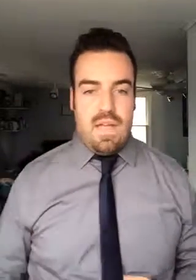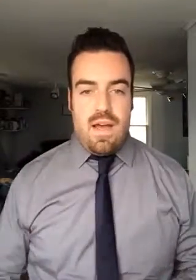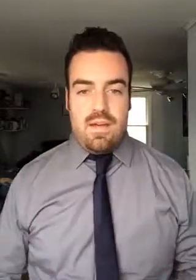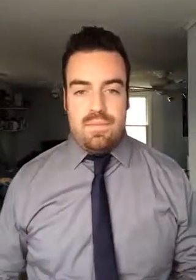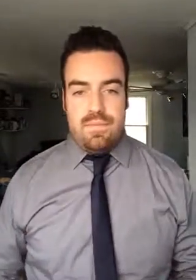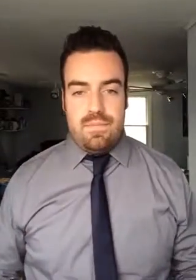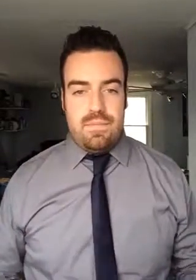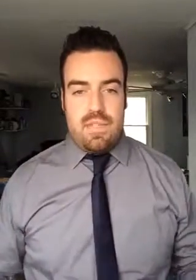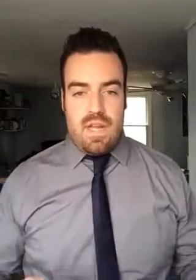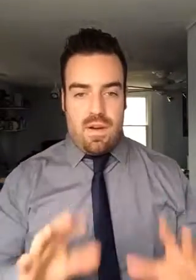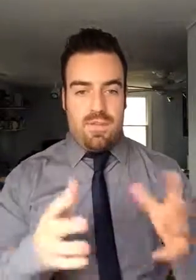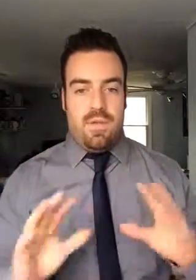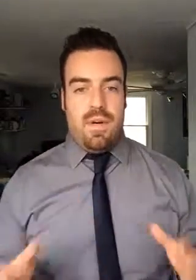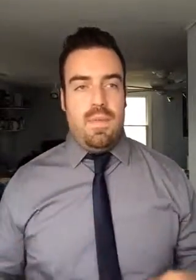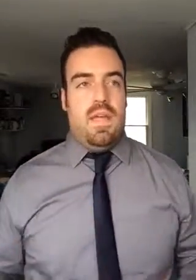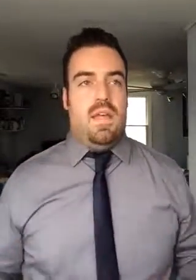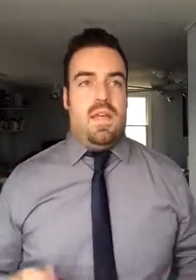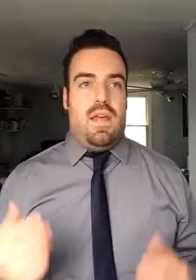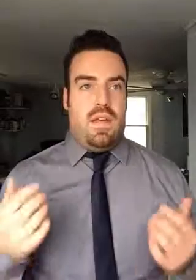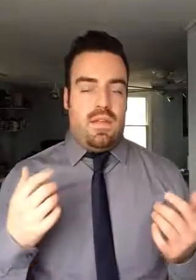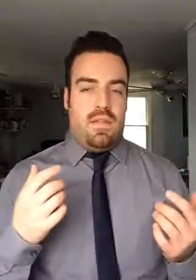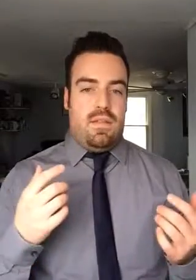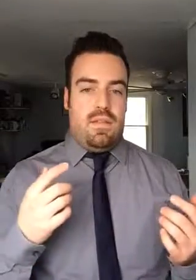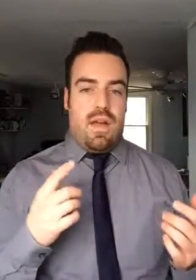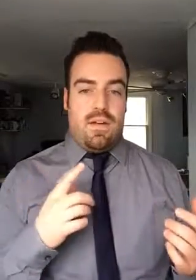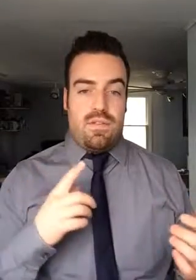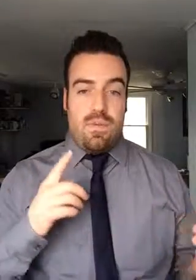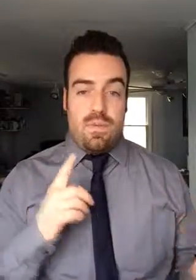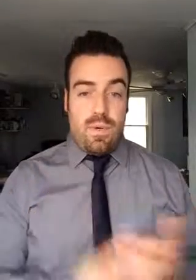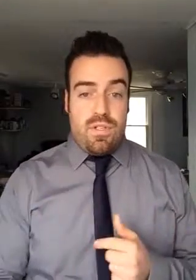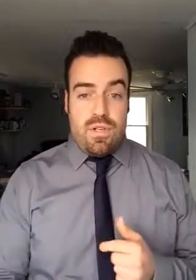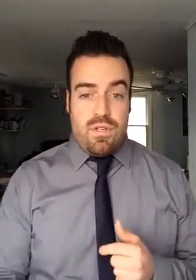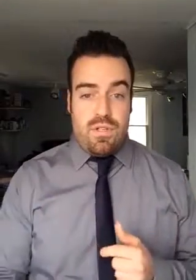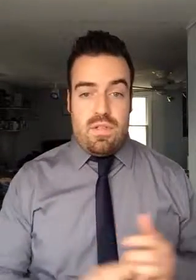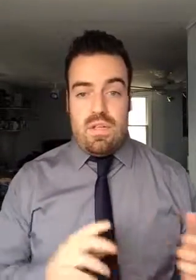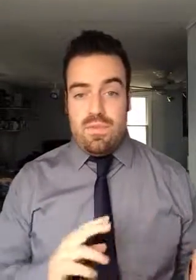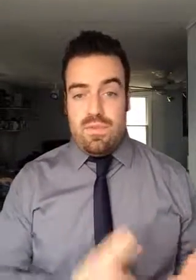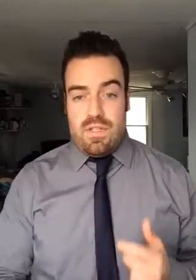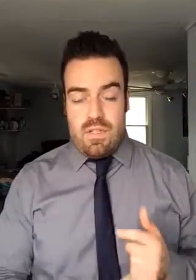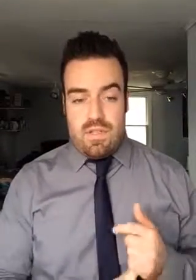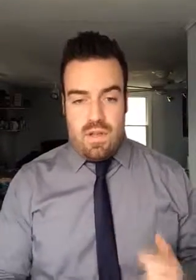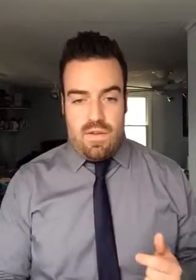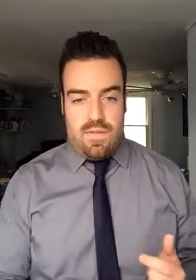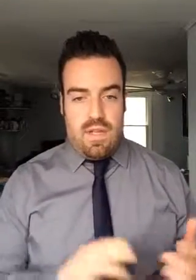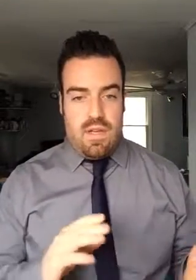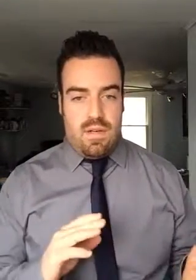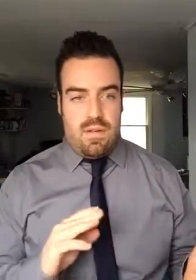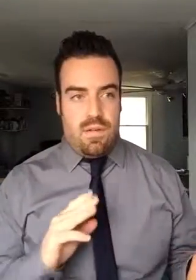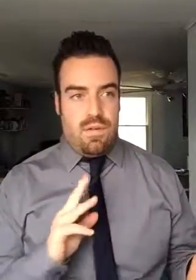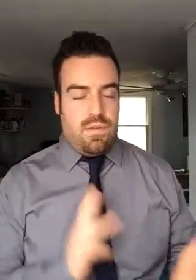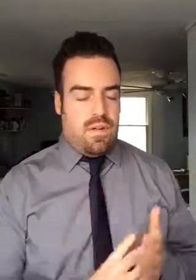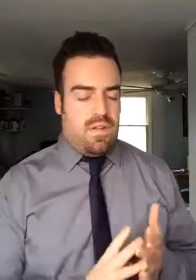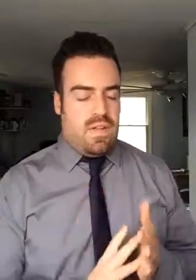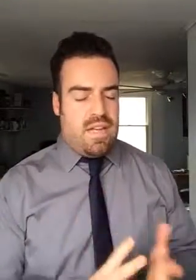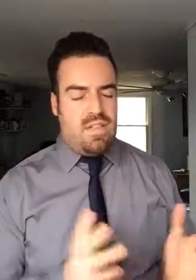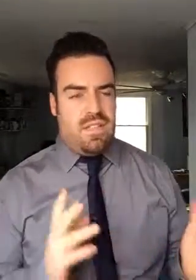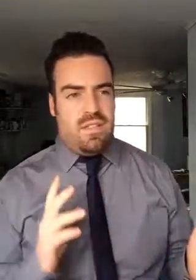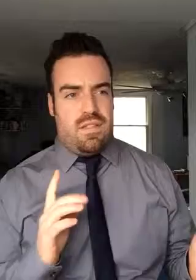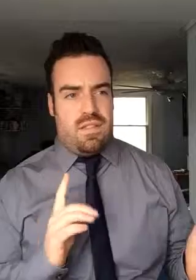diagrams come up. And I'm going start with the bony structures and then move on to the soft. And I'm going go cartilaginous,